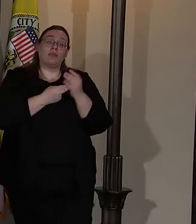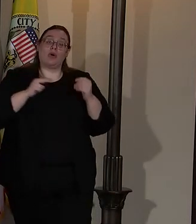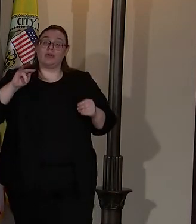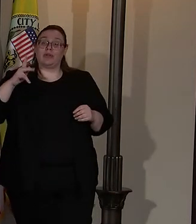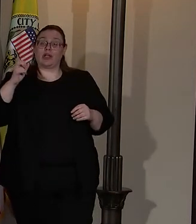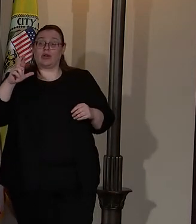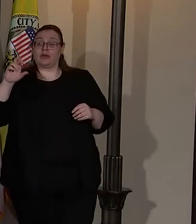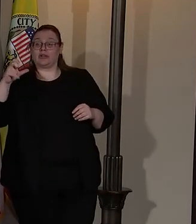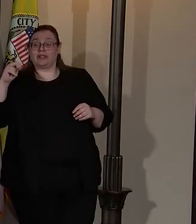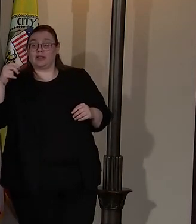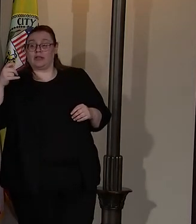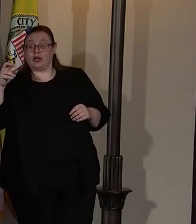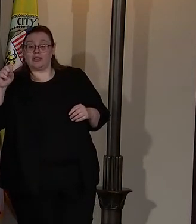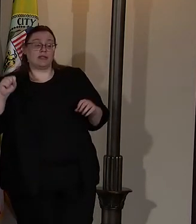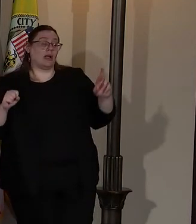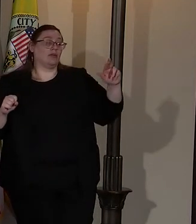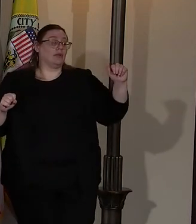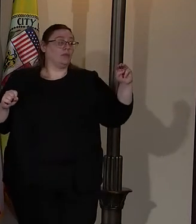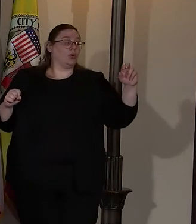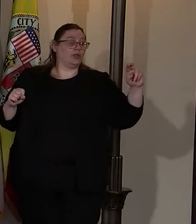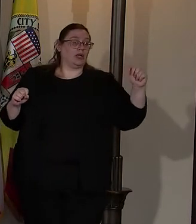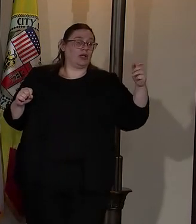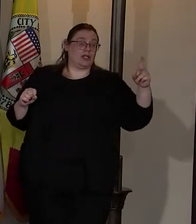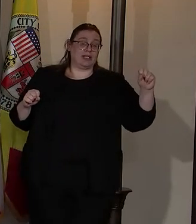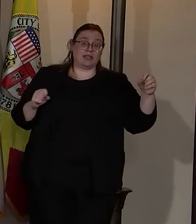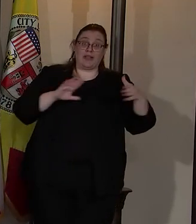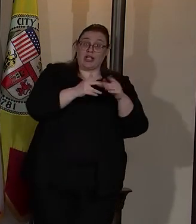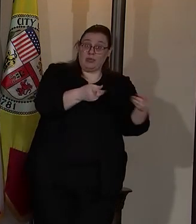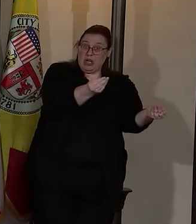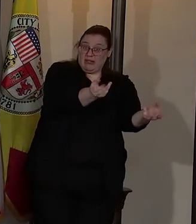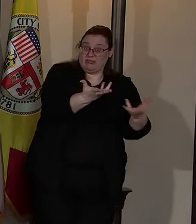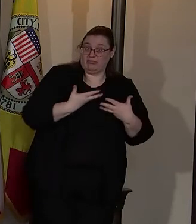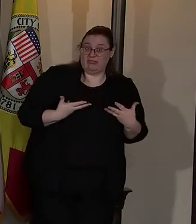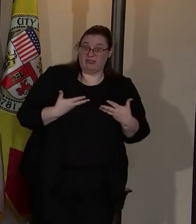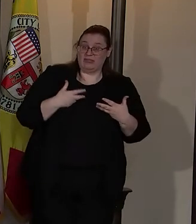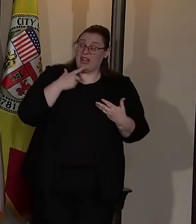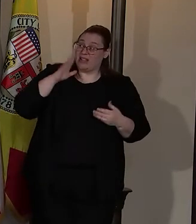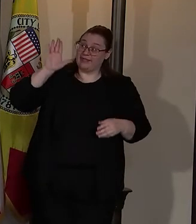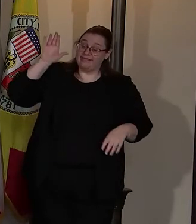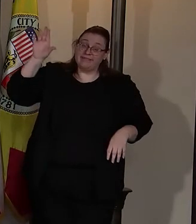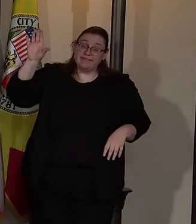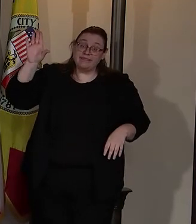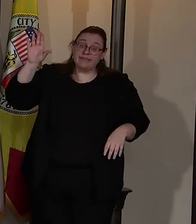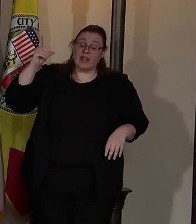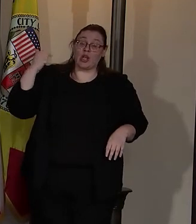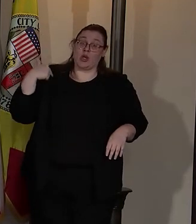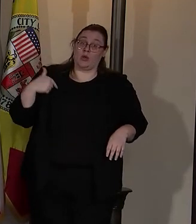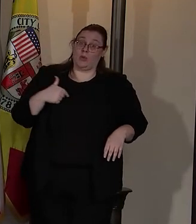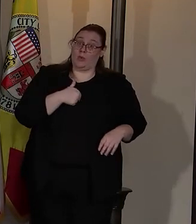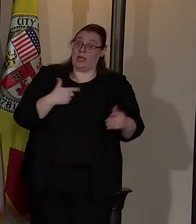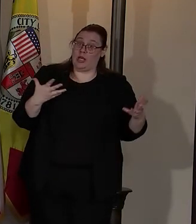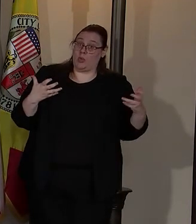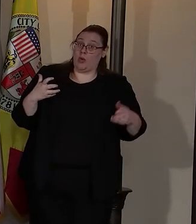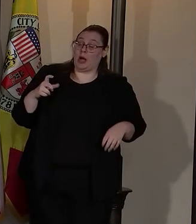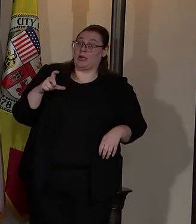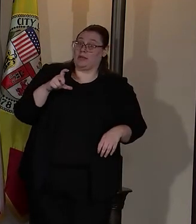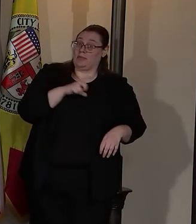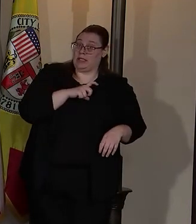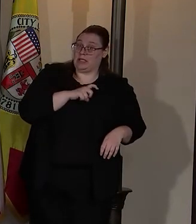Gardens and Ramona Gardens, the community put us on notice and said, we want policing,